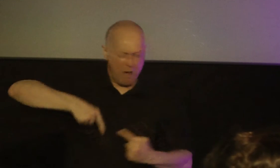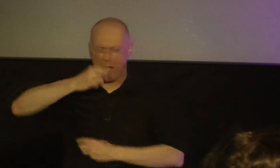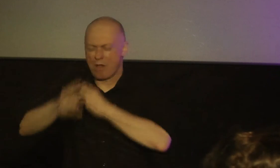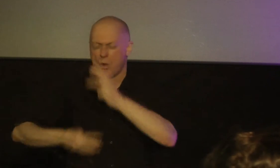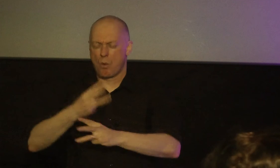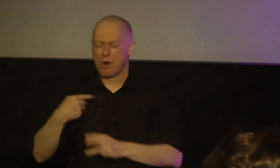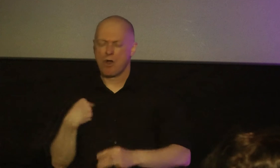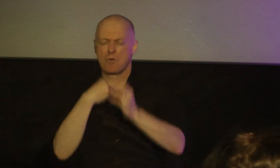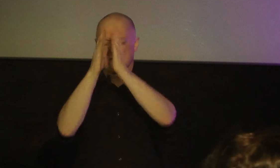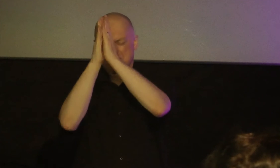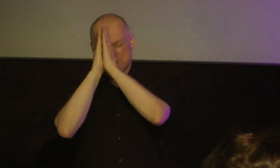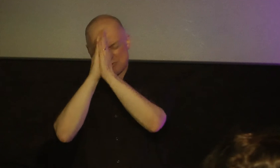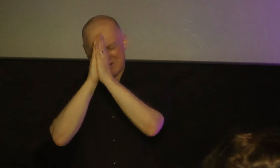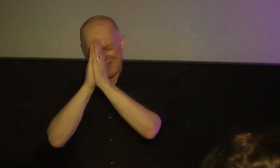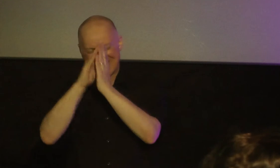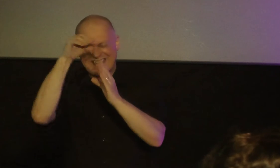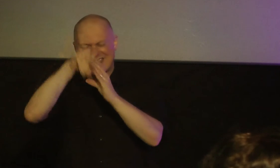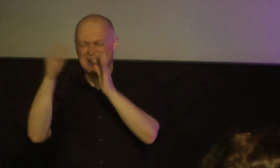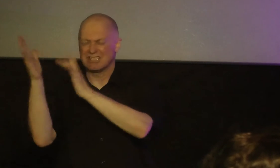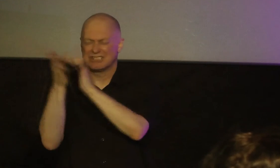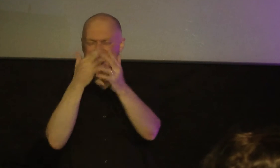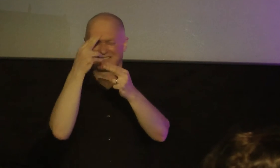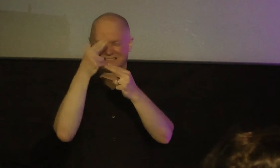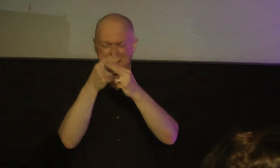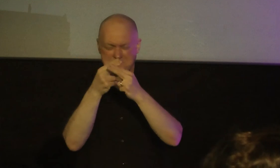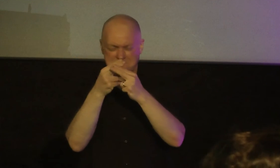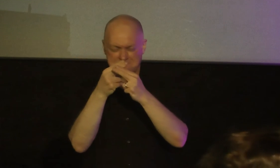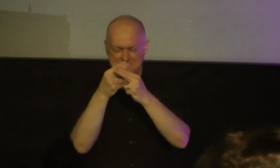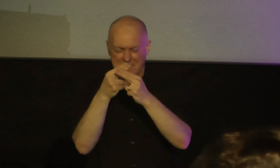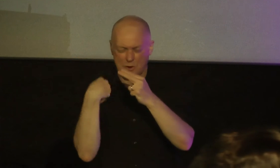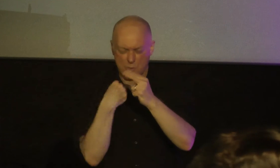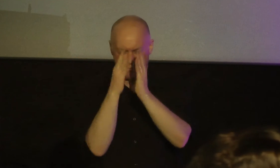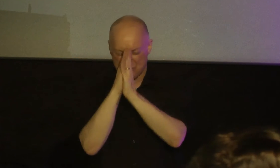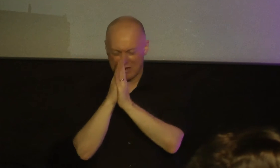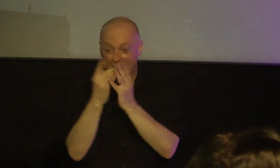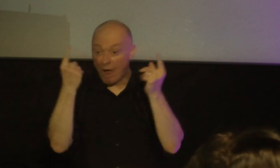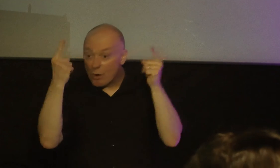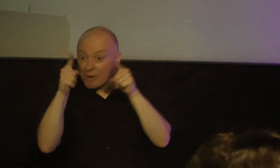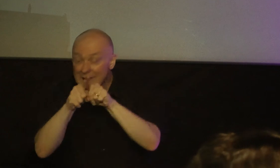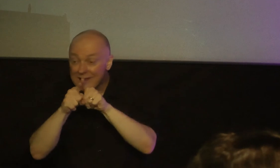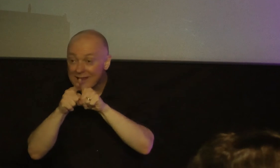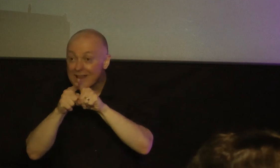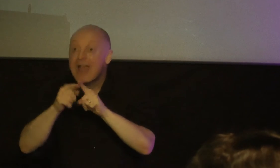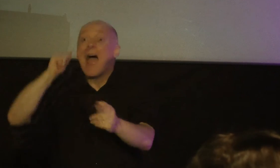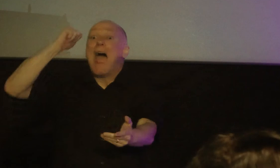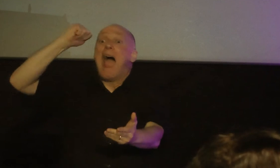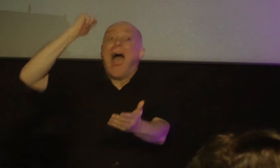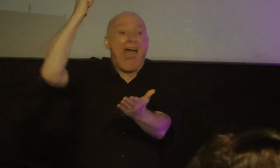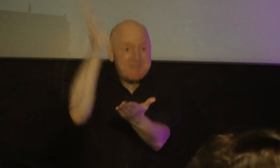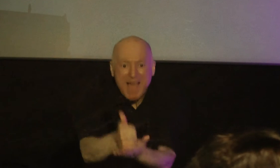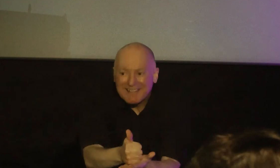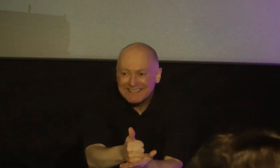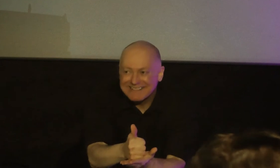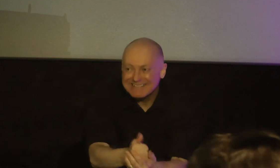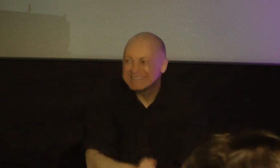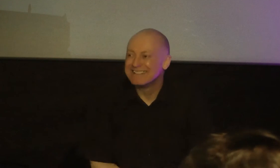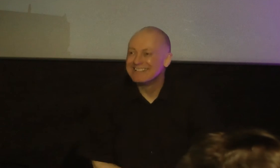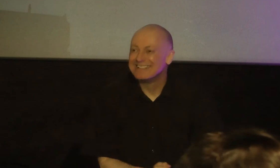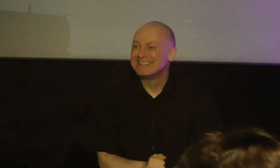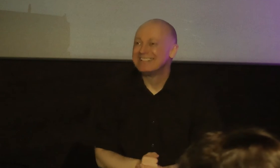pray in jesus name we pray if you agree say really loud amen amen amen amen